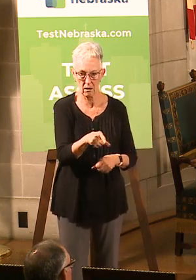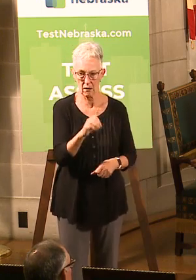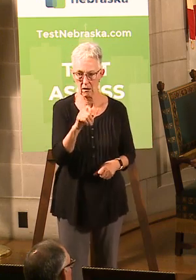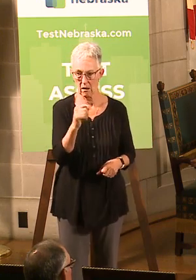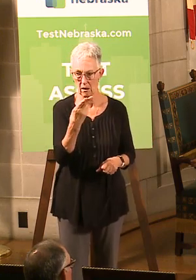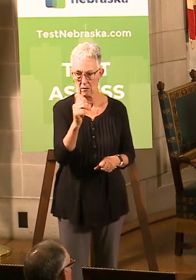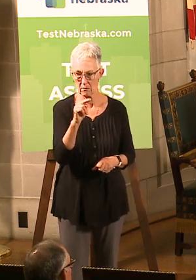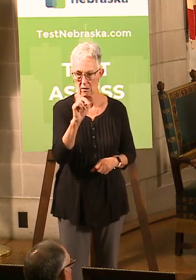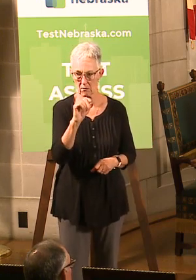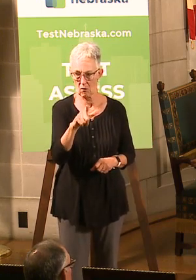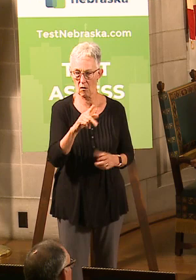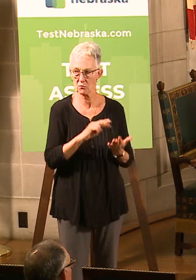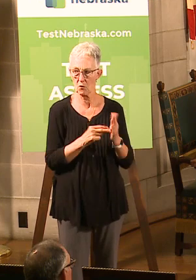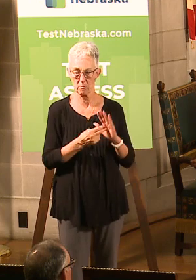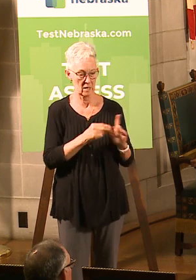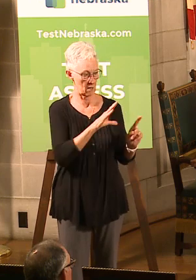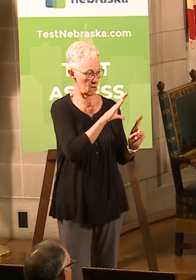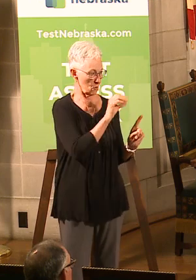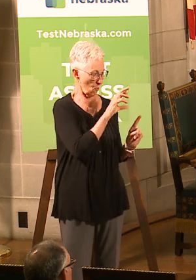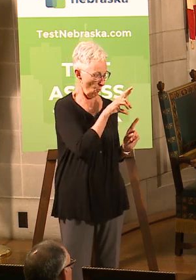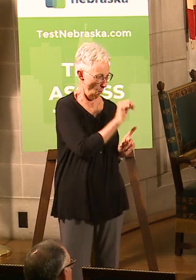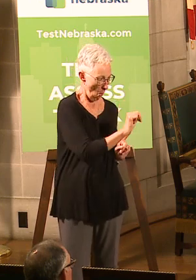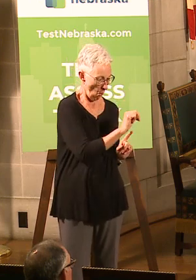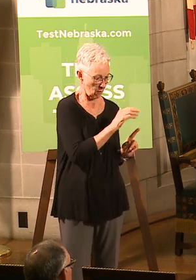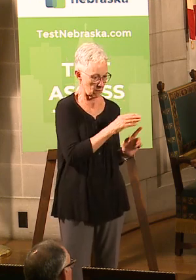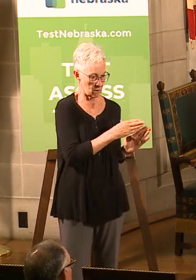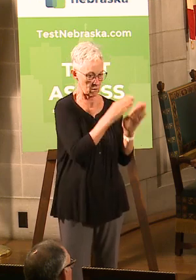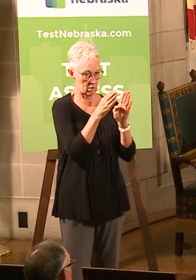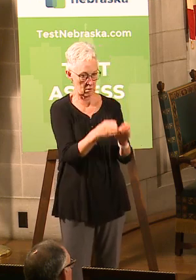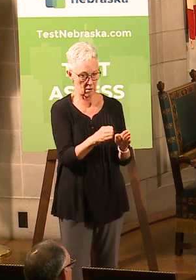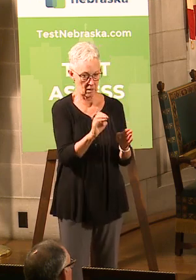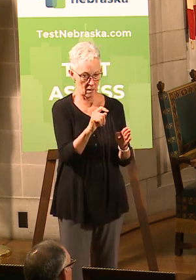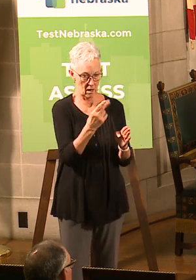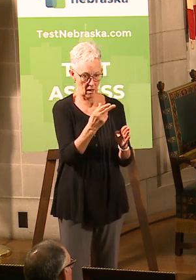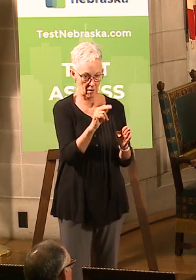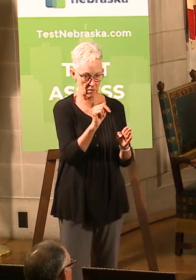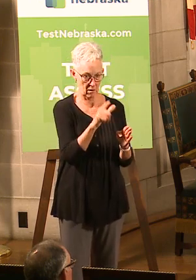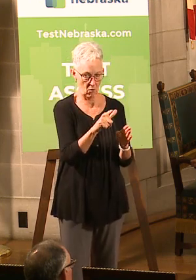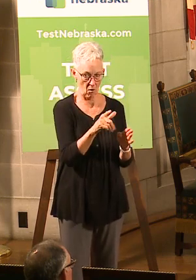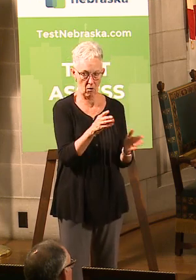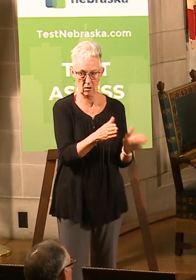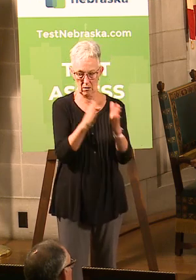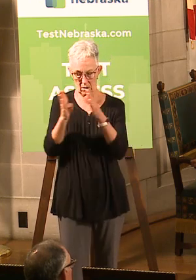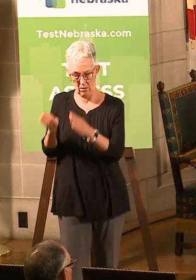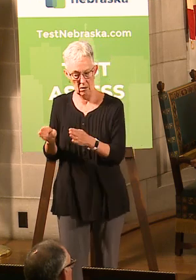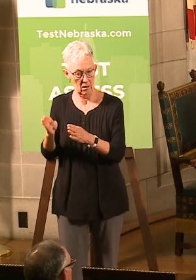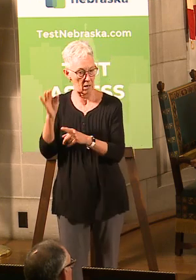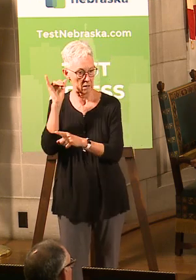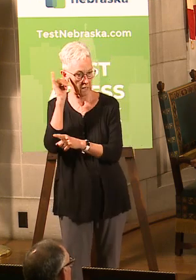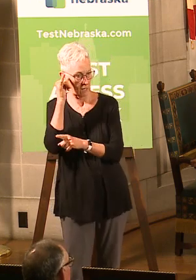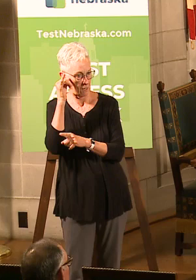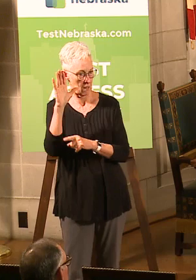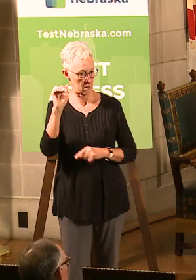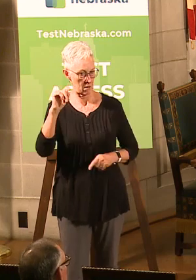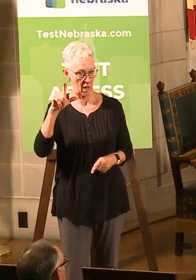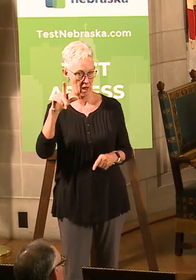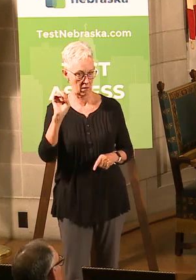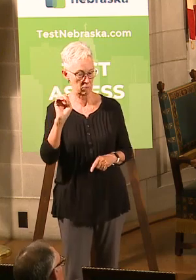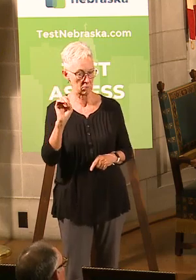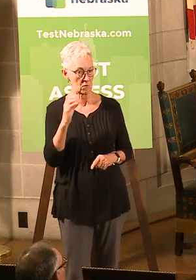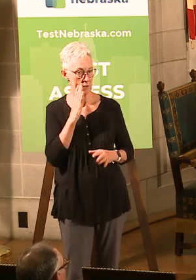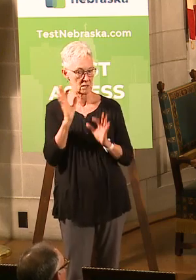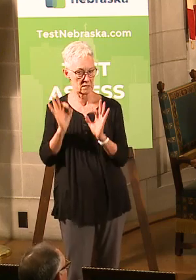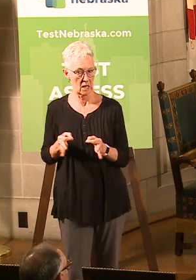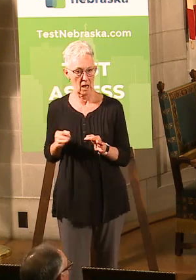corn to ethanol to cattle and other livestock. So that's why we decided that the focus on livestock